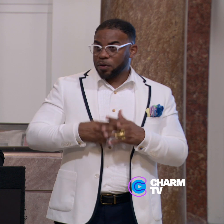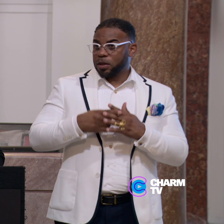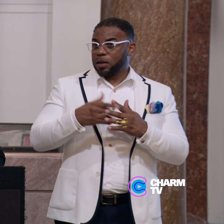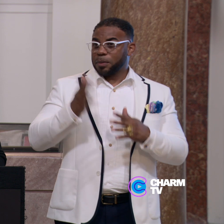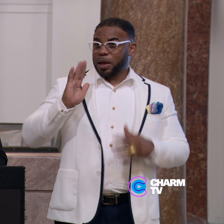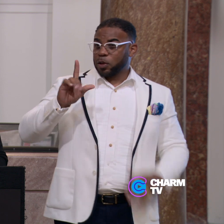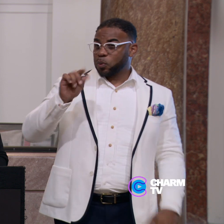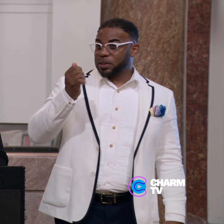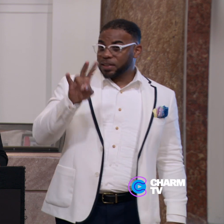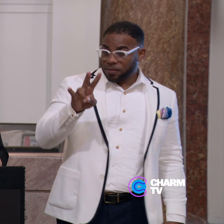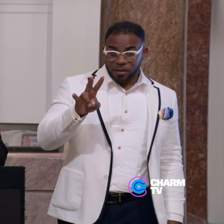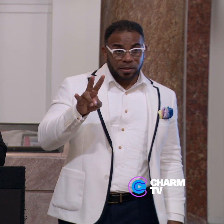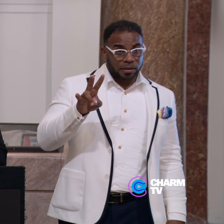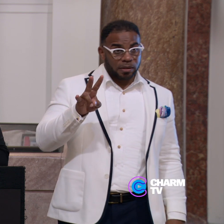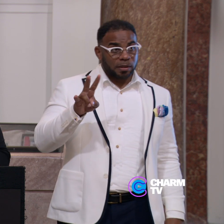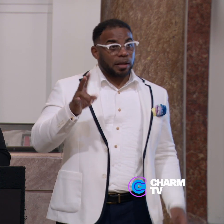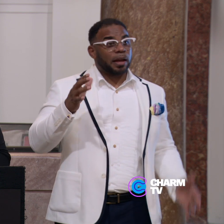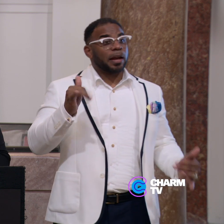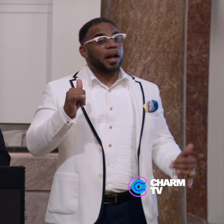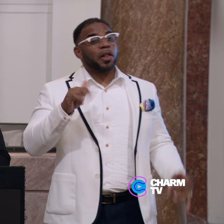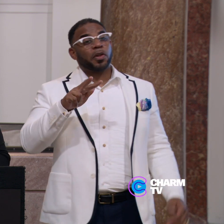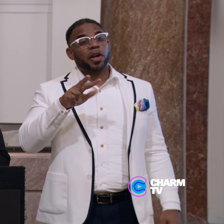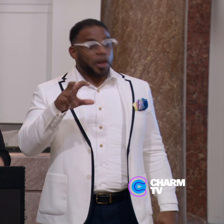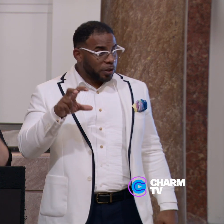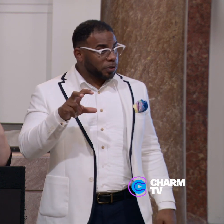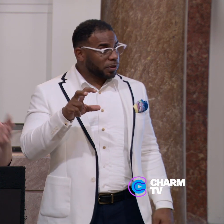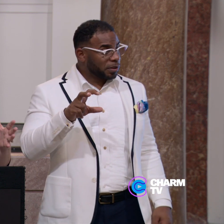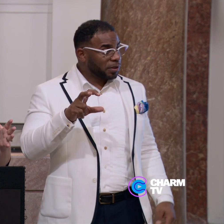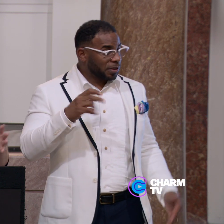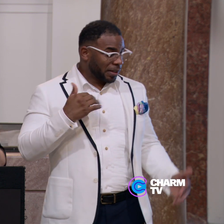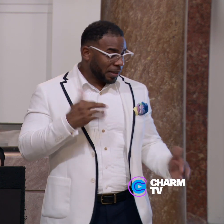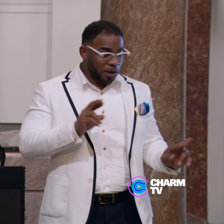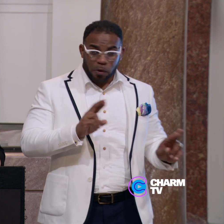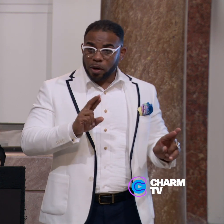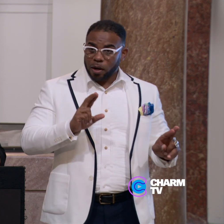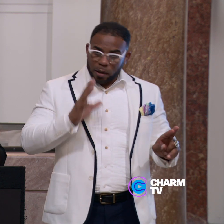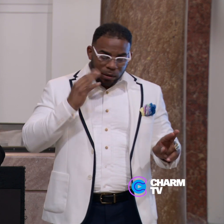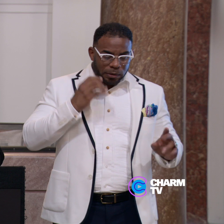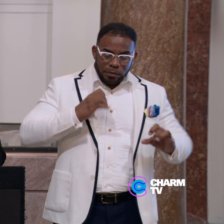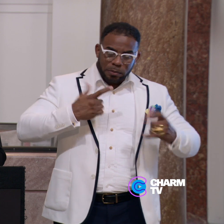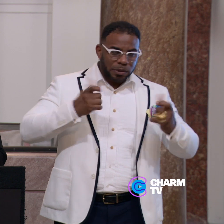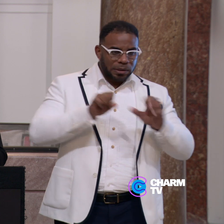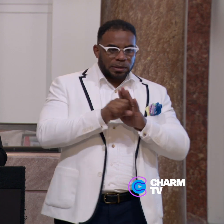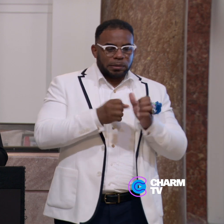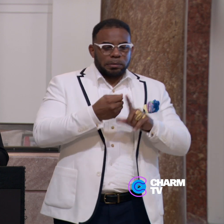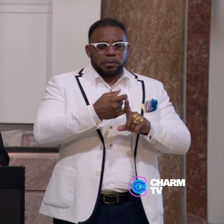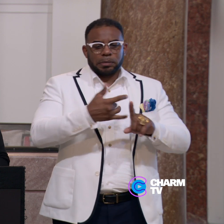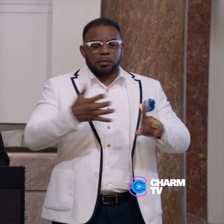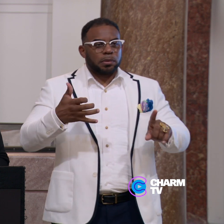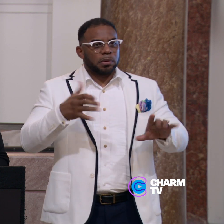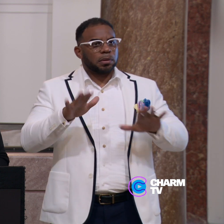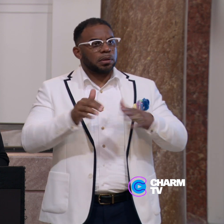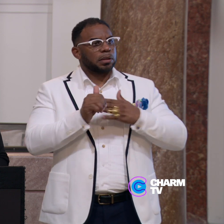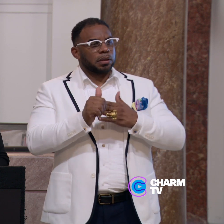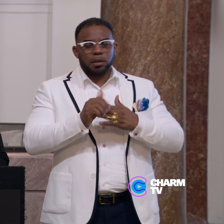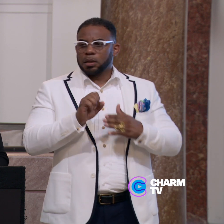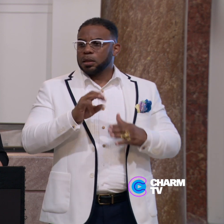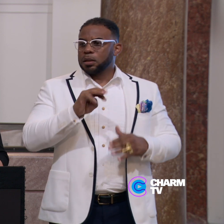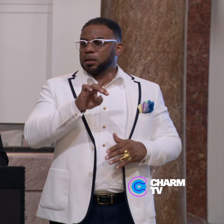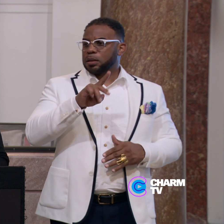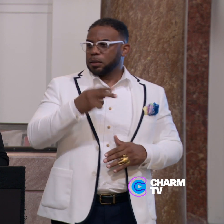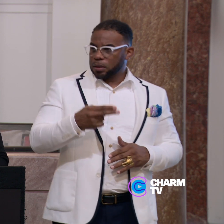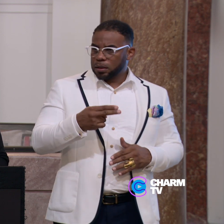started back in 2017. We're now at 300. We're getting ready to go through this big statewide expansion, thanks to the leadership of